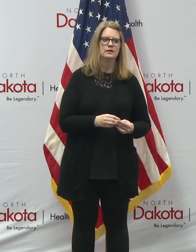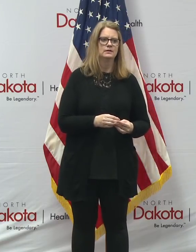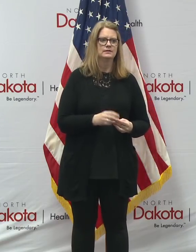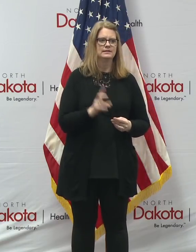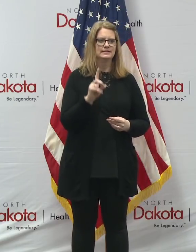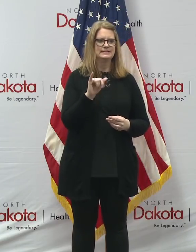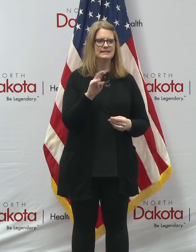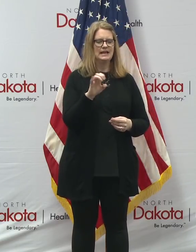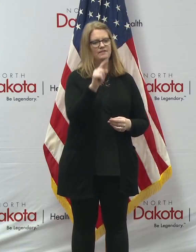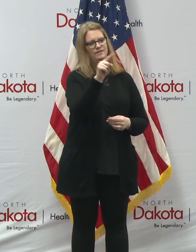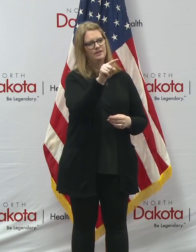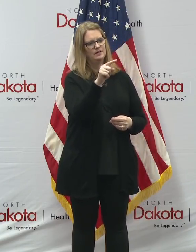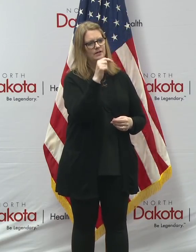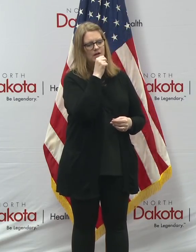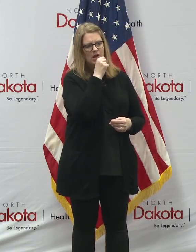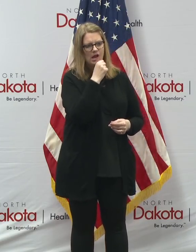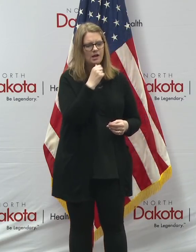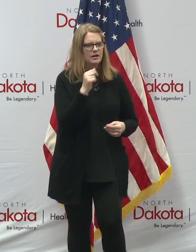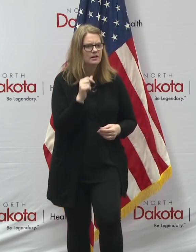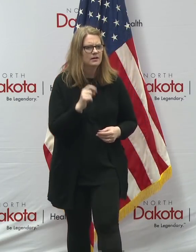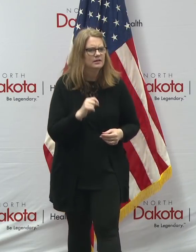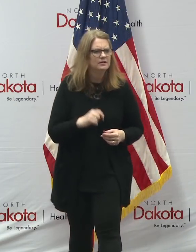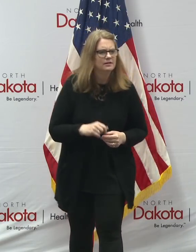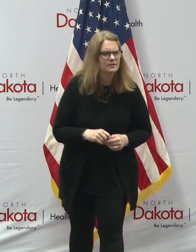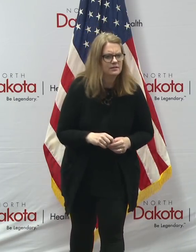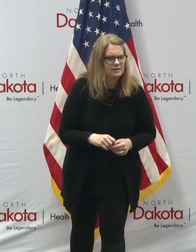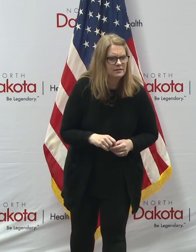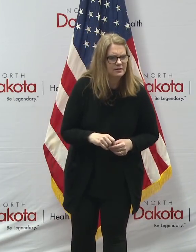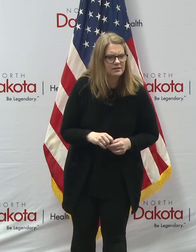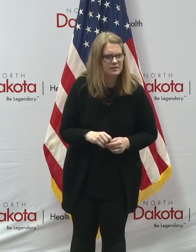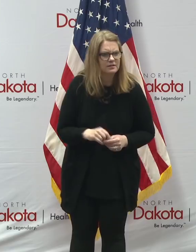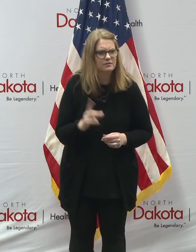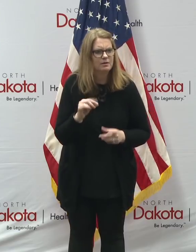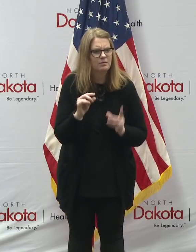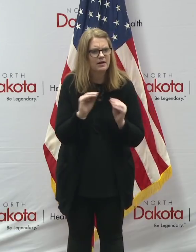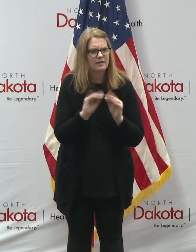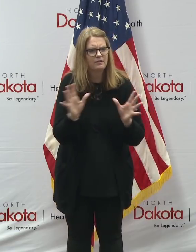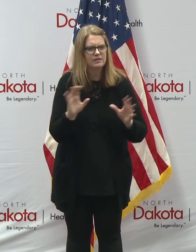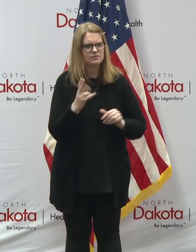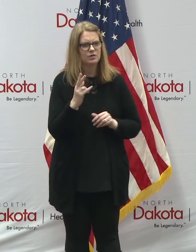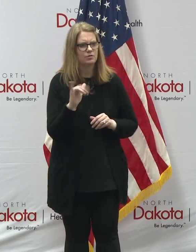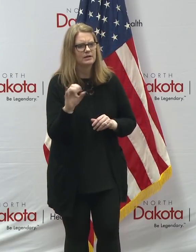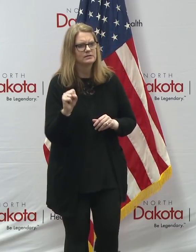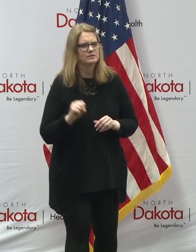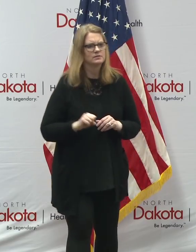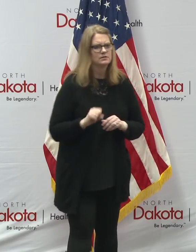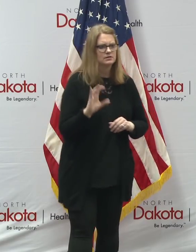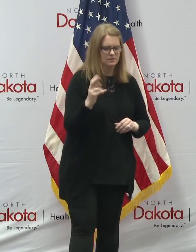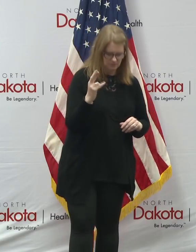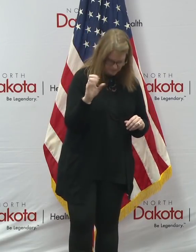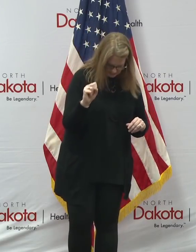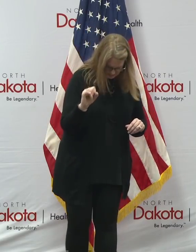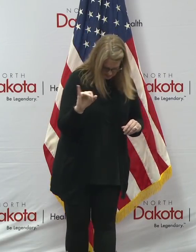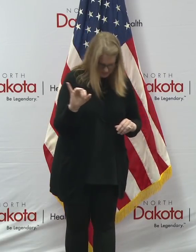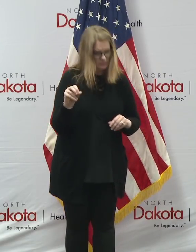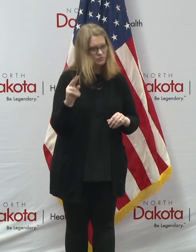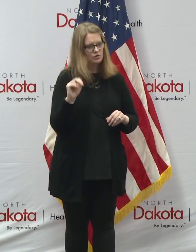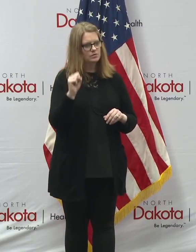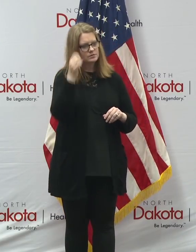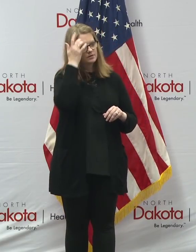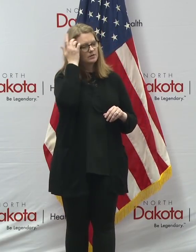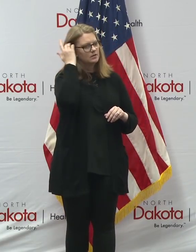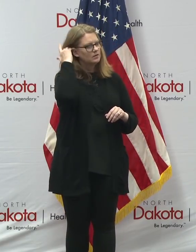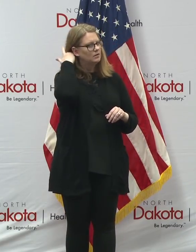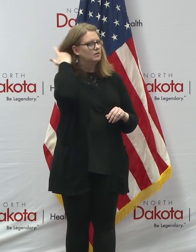Dave? I have just one more quick clarification for Chris, if I could. Chris Jones is coming back with a clarifying